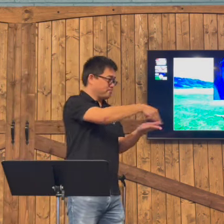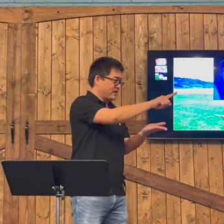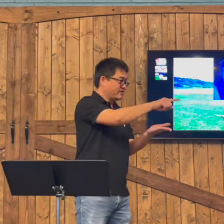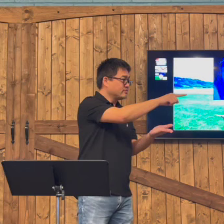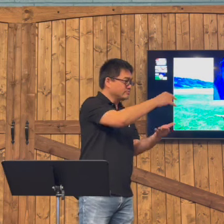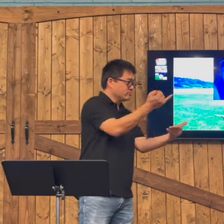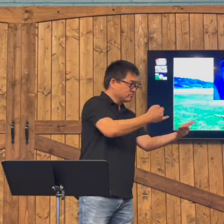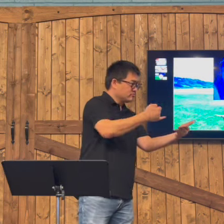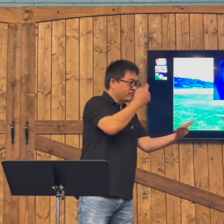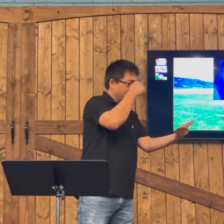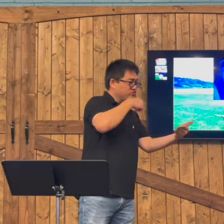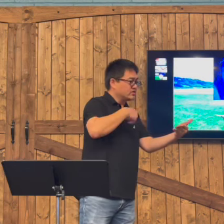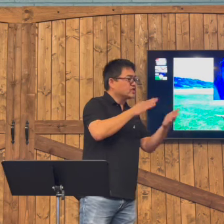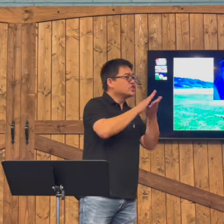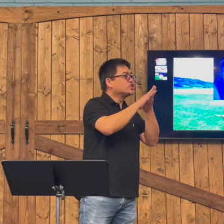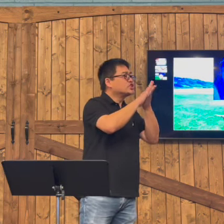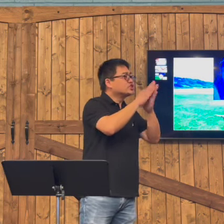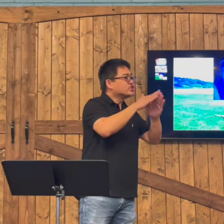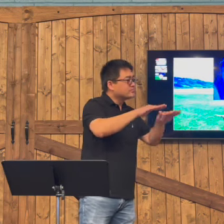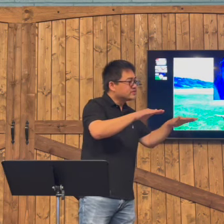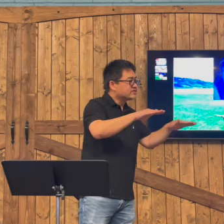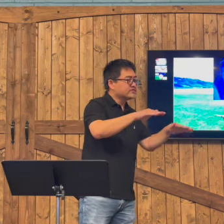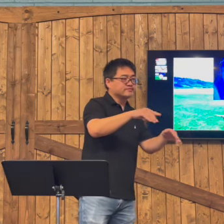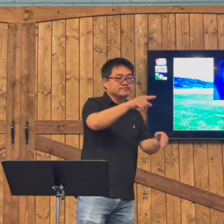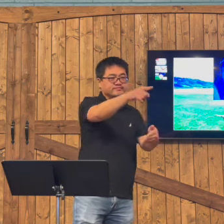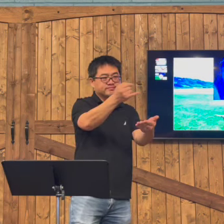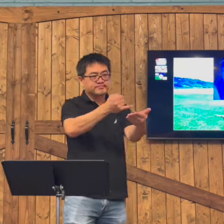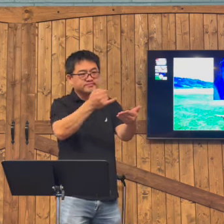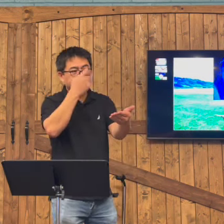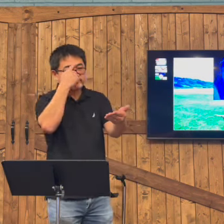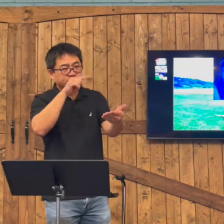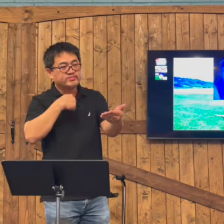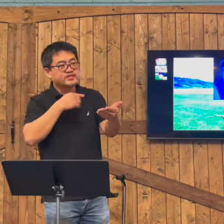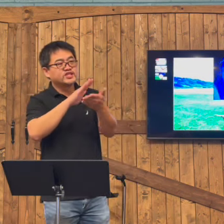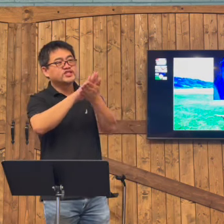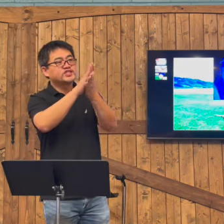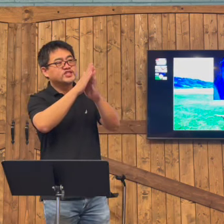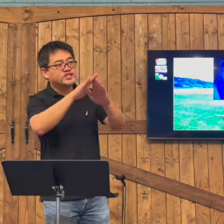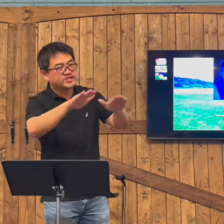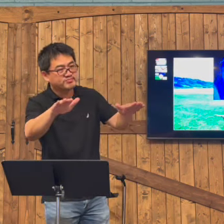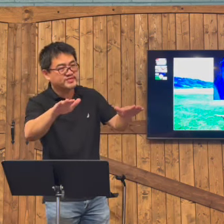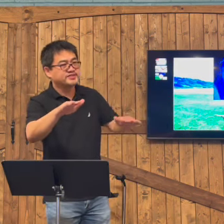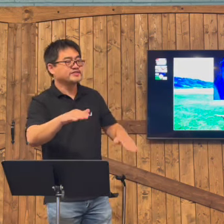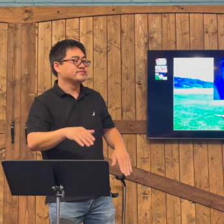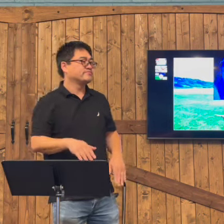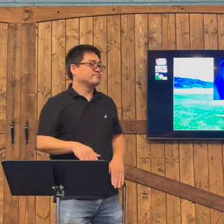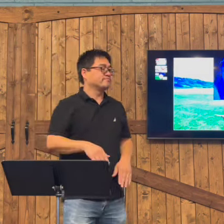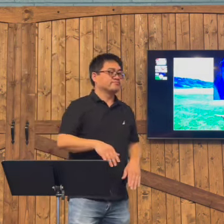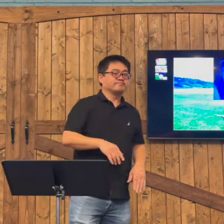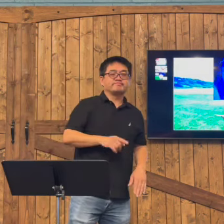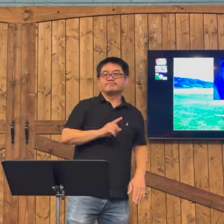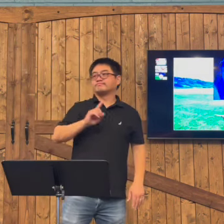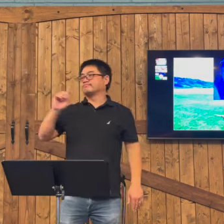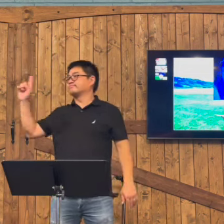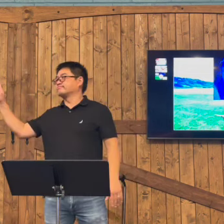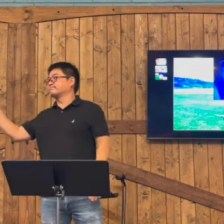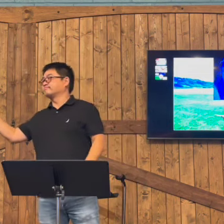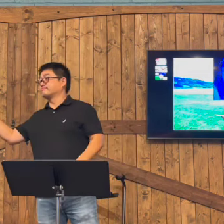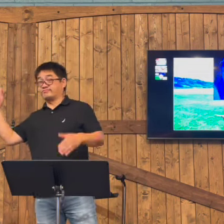So he went and he bought another one. He wanted one a piece. And he went to another place looking for one